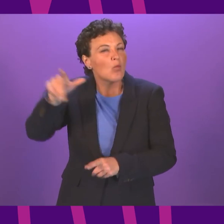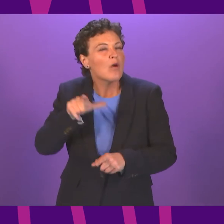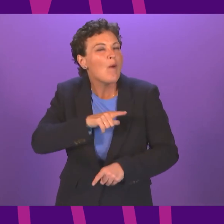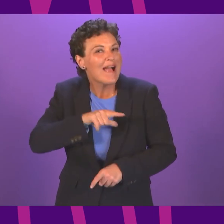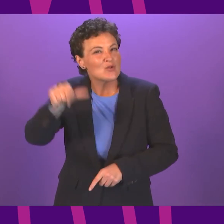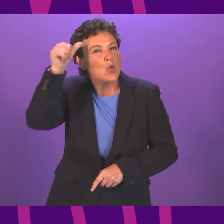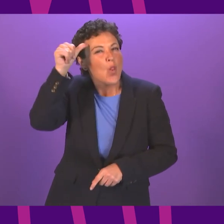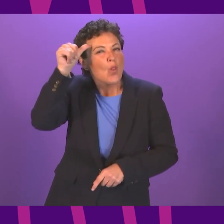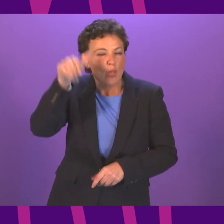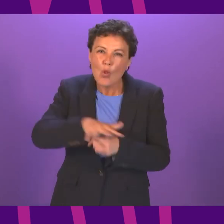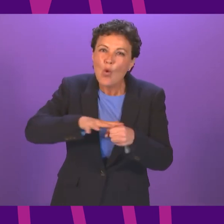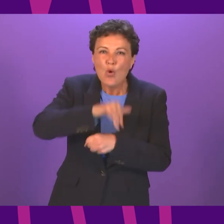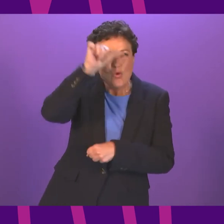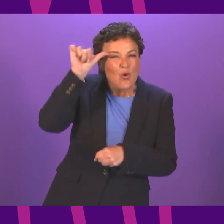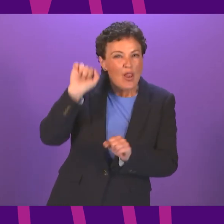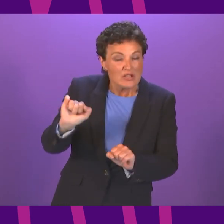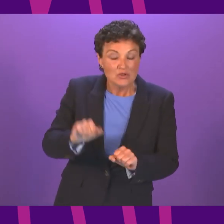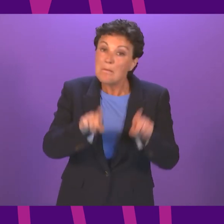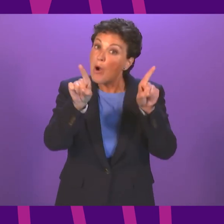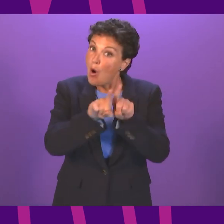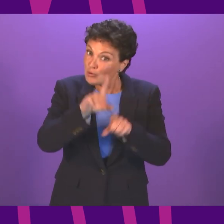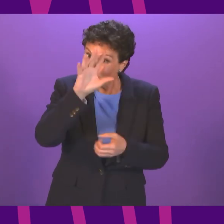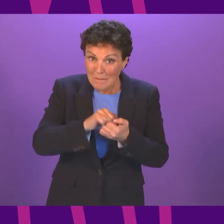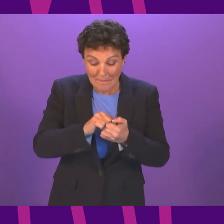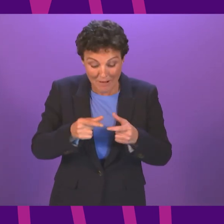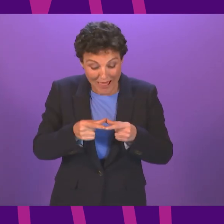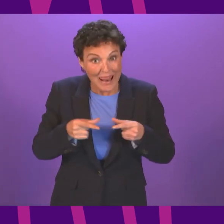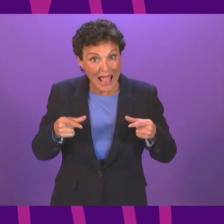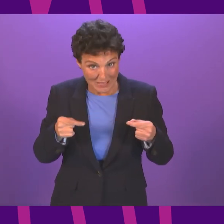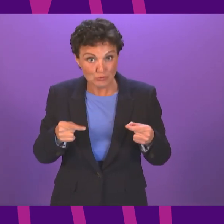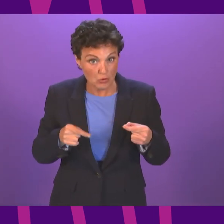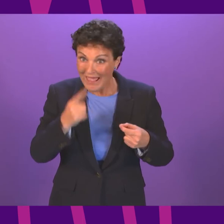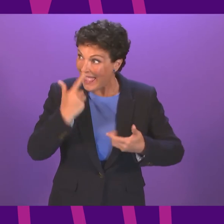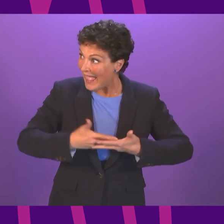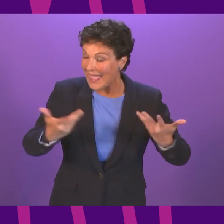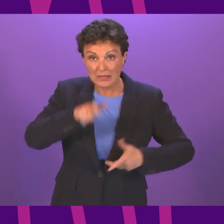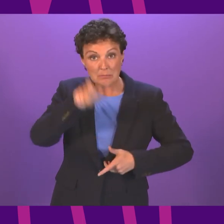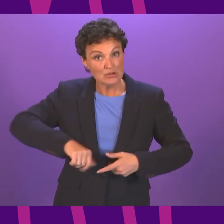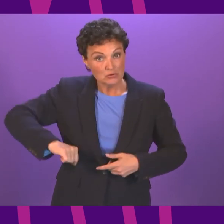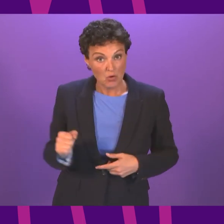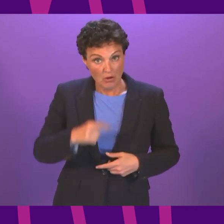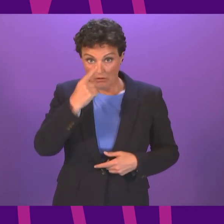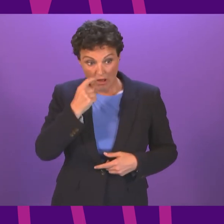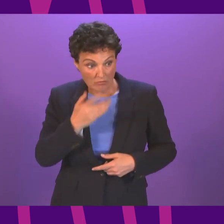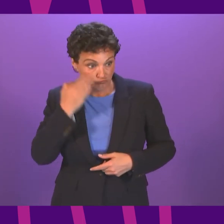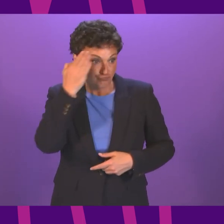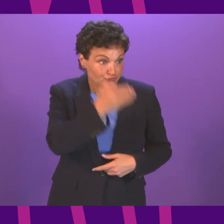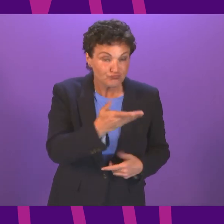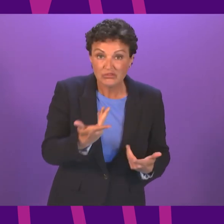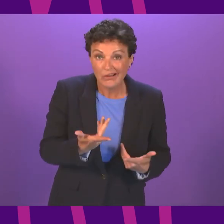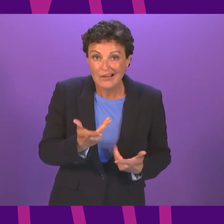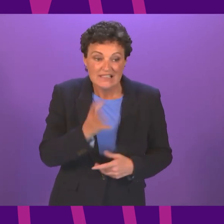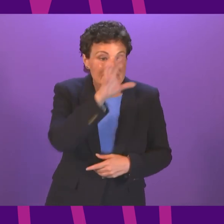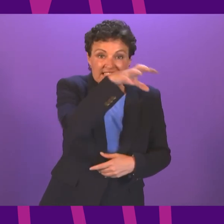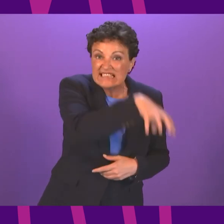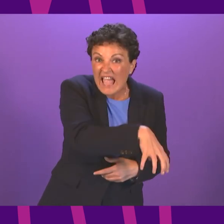In addition to that, of course, lateral flow testing is universally accessible to anyone. They can collect test kits from test